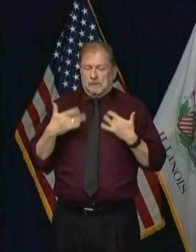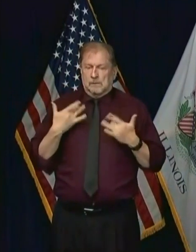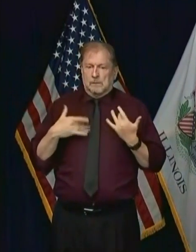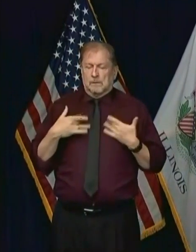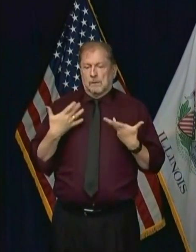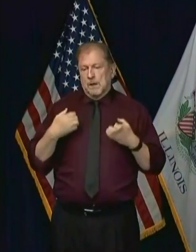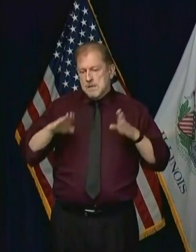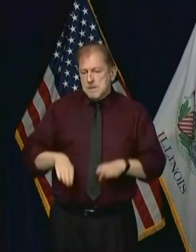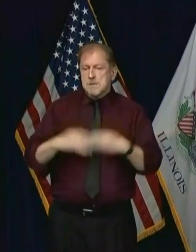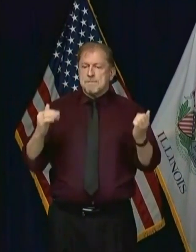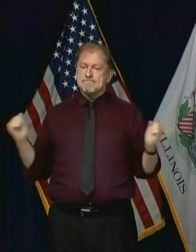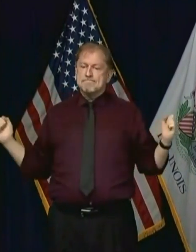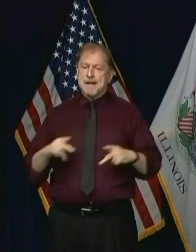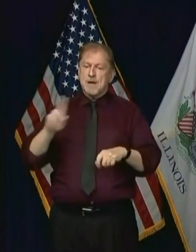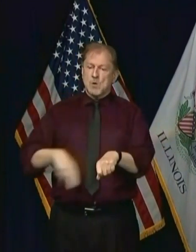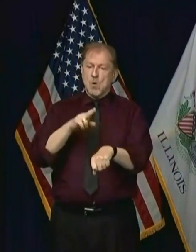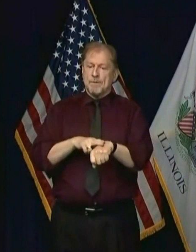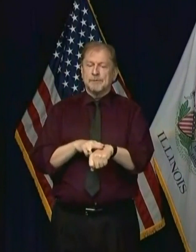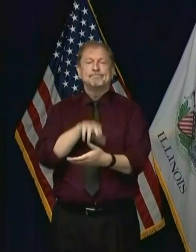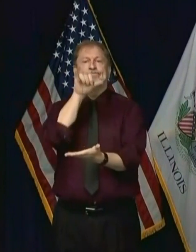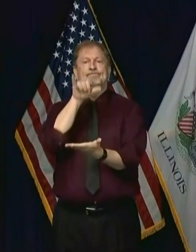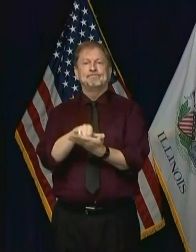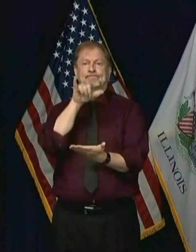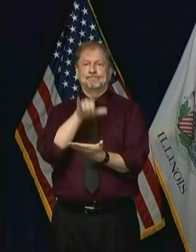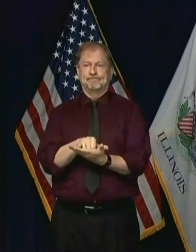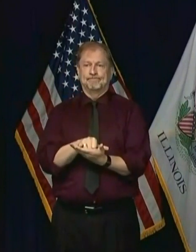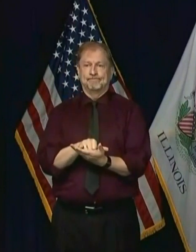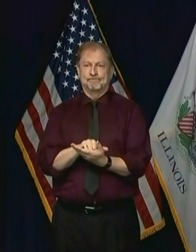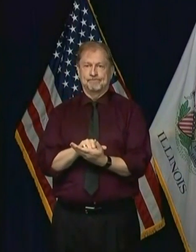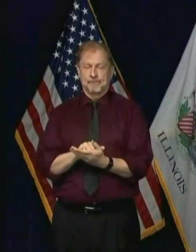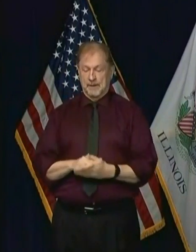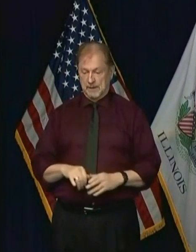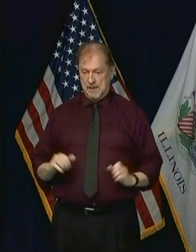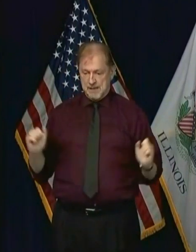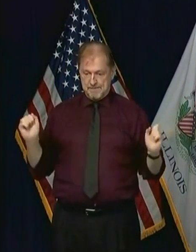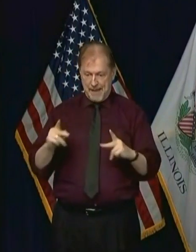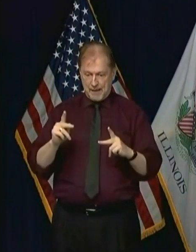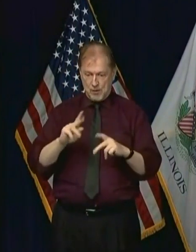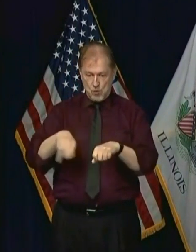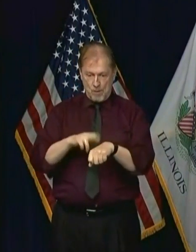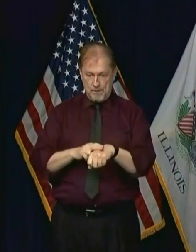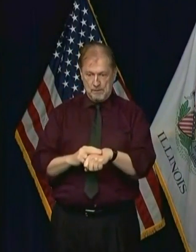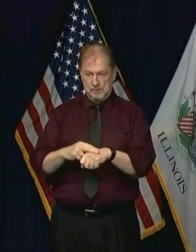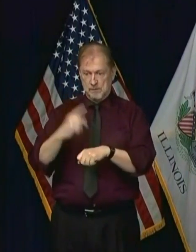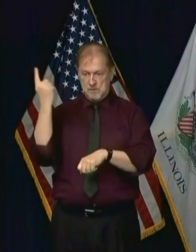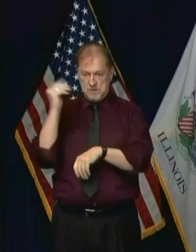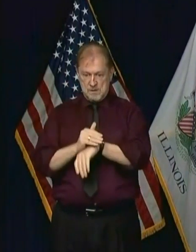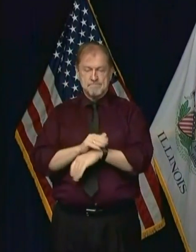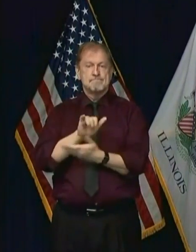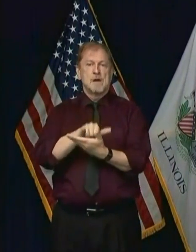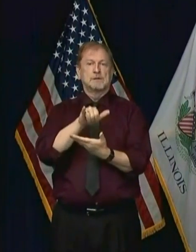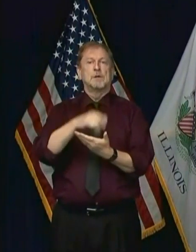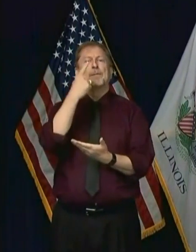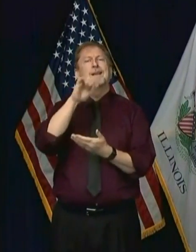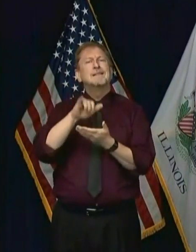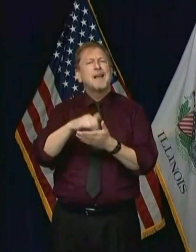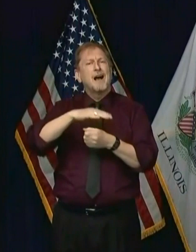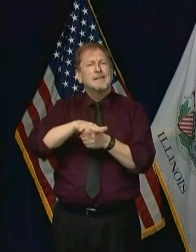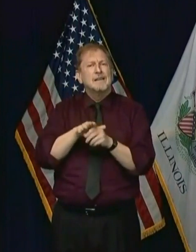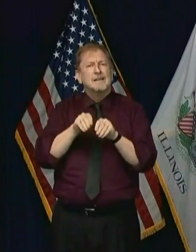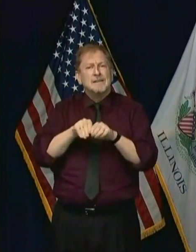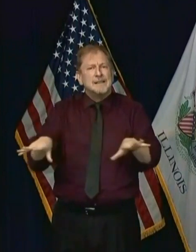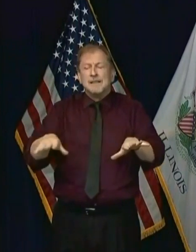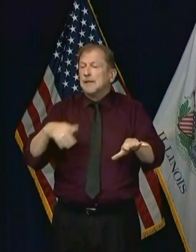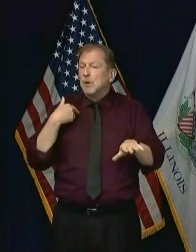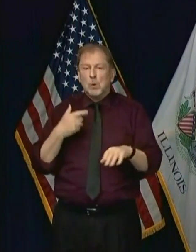economy. Here's the problem. That switch simply does not exist with a virus that can't currently